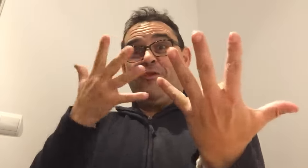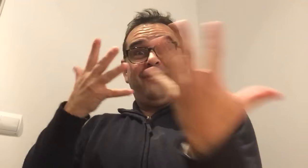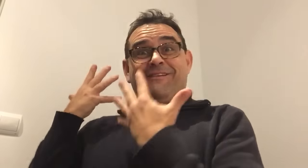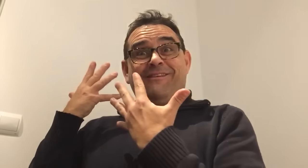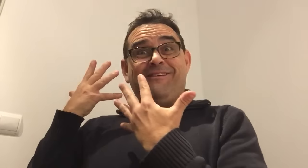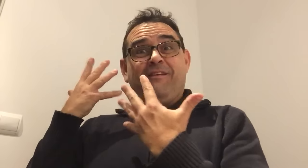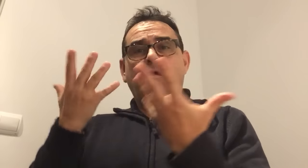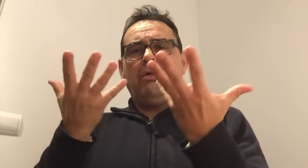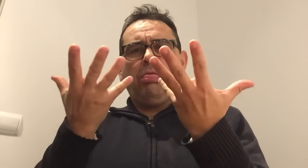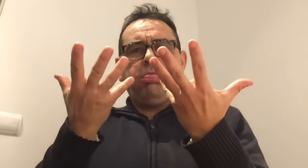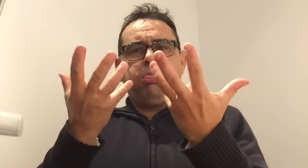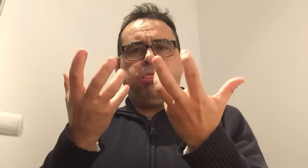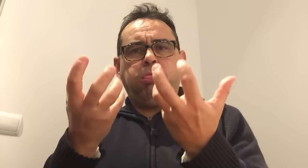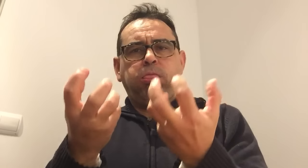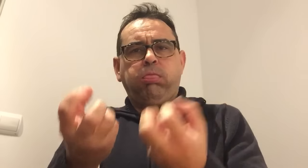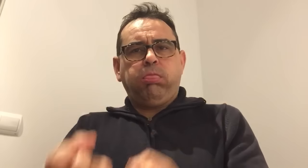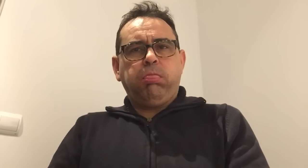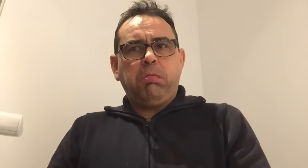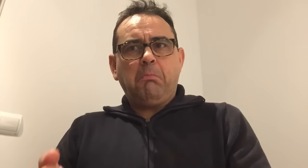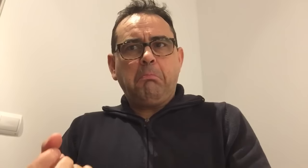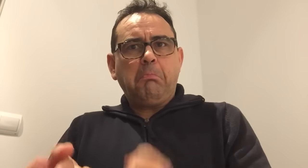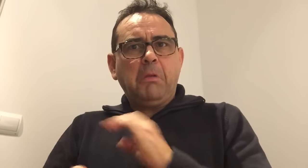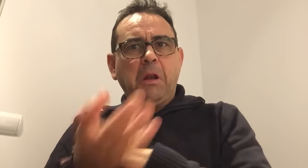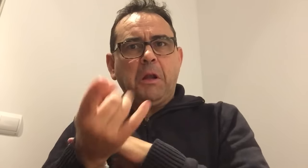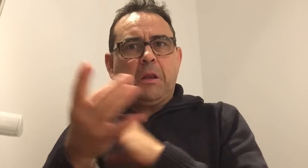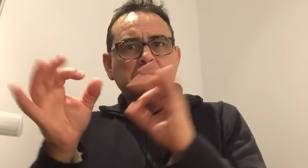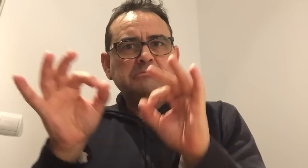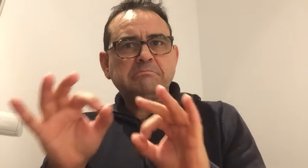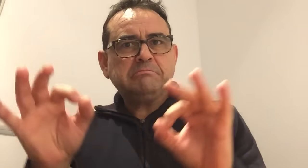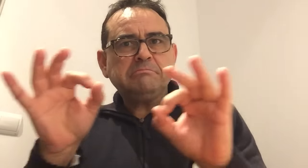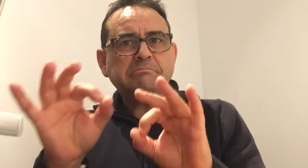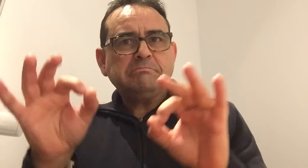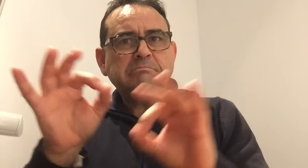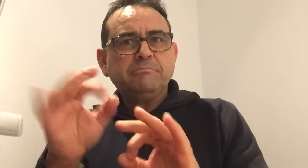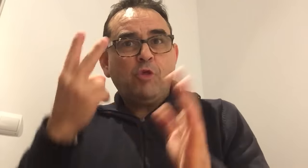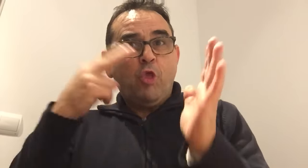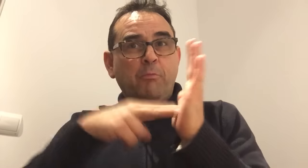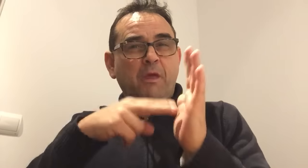kind bag. This bag is I I'm going bag.